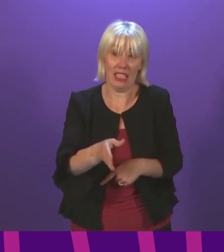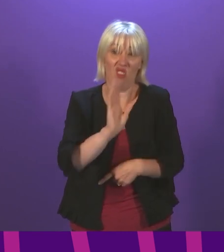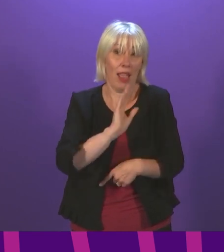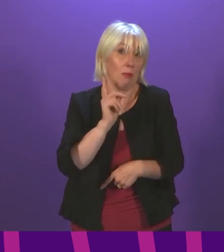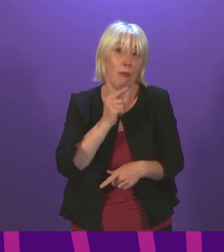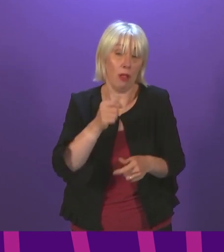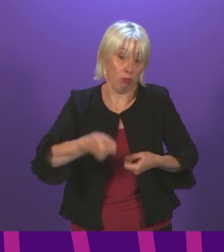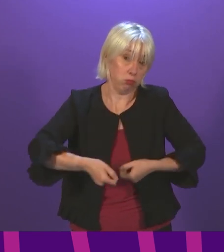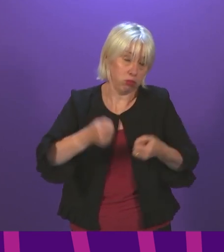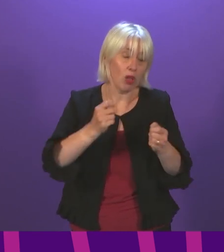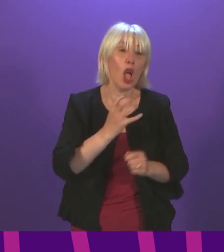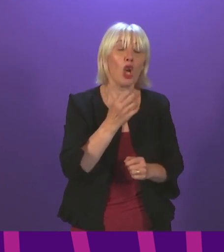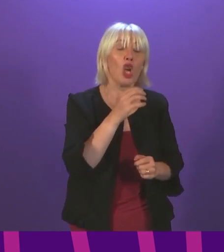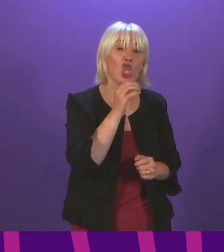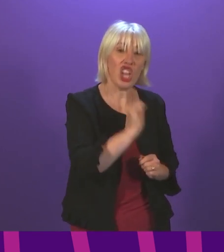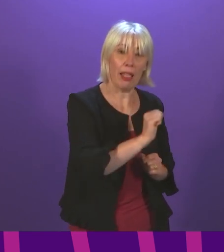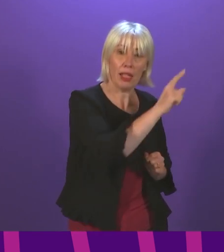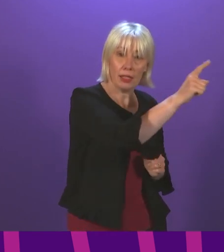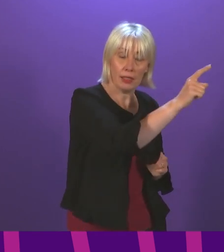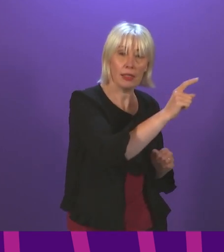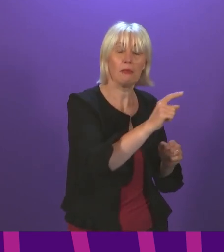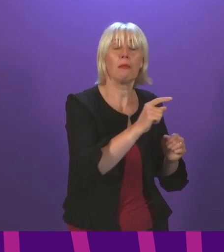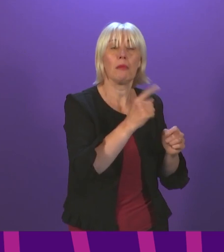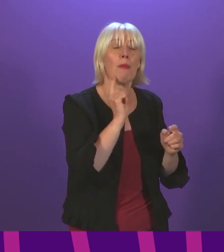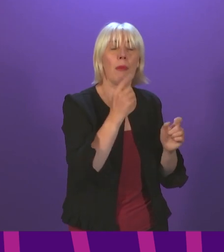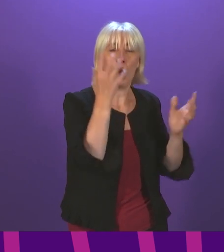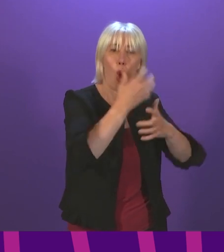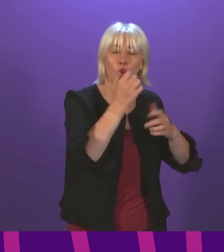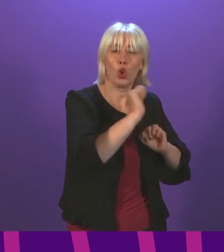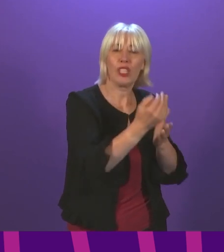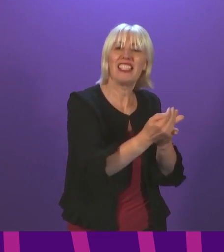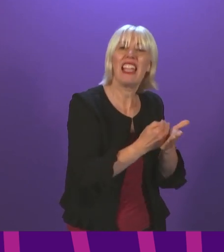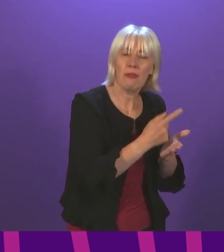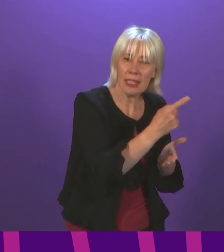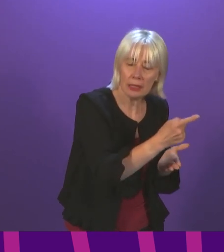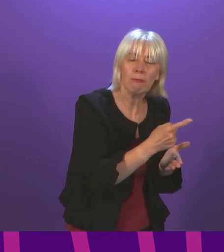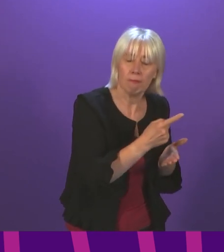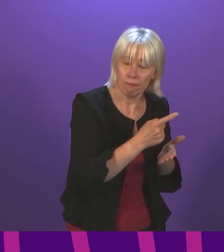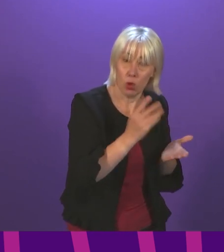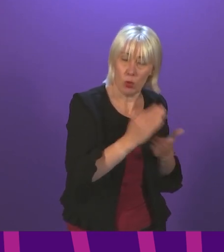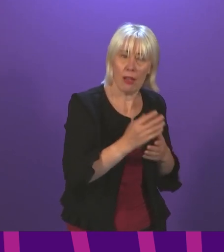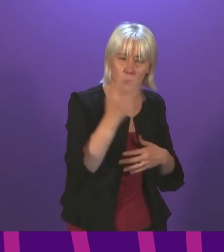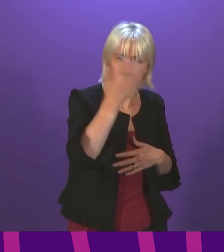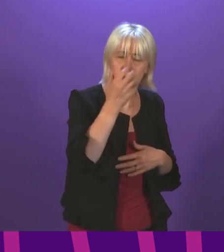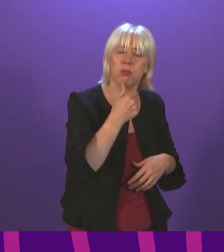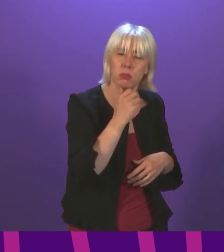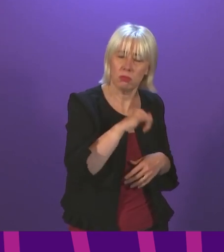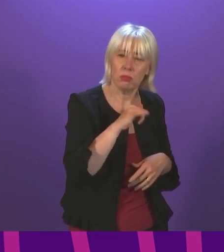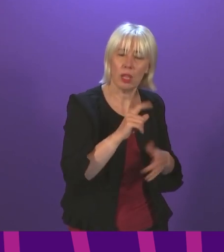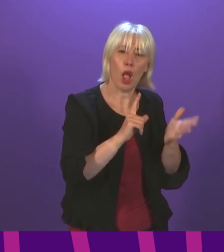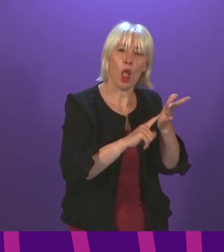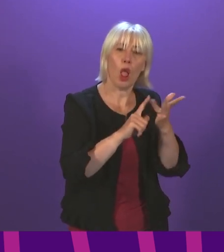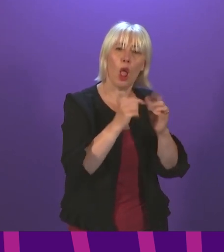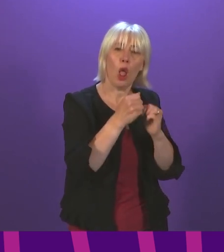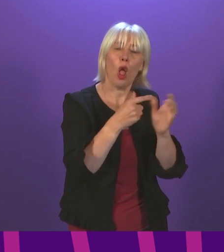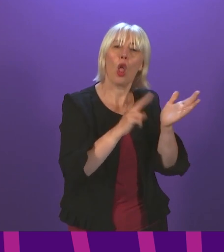in Shetland, for example, are around safety. Again, these issues have got to be taken seriously. For example, Loganair,